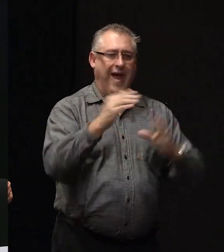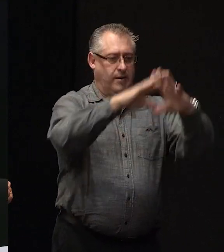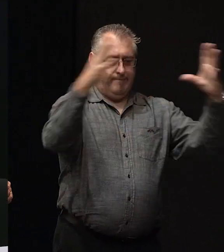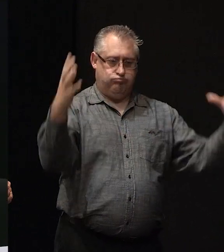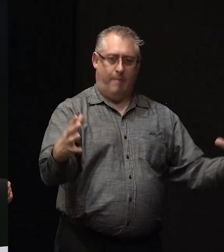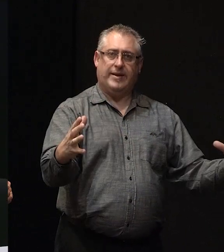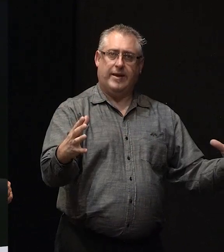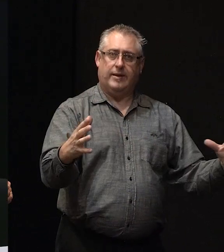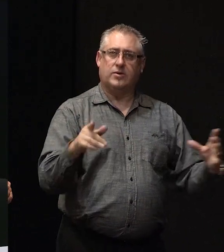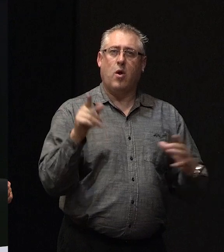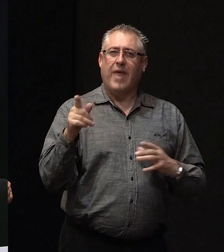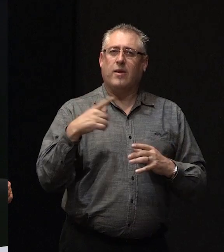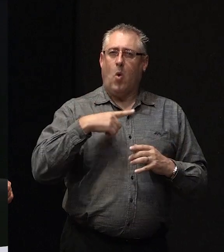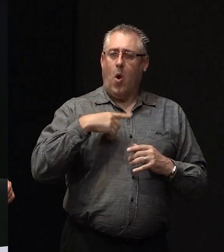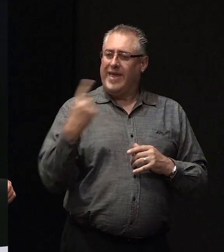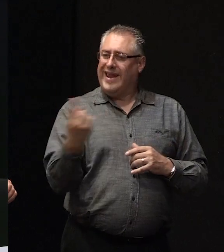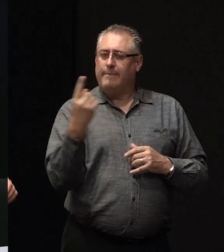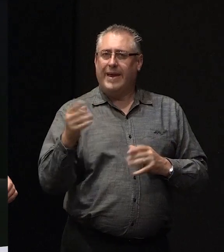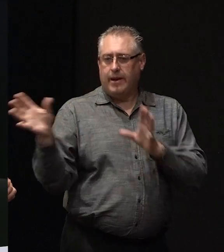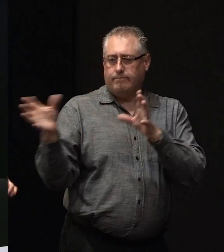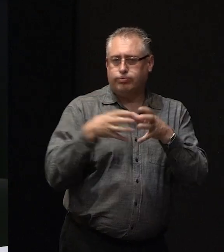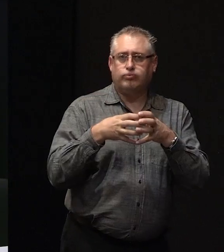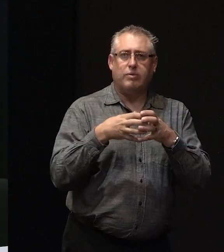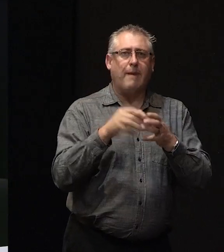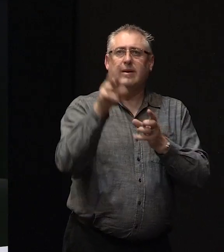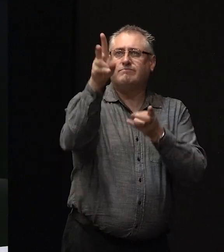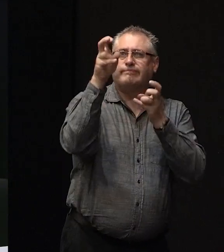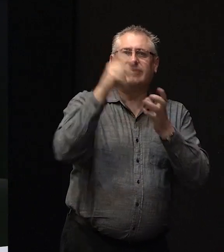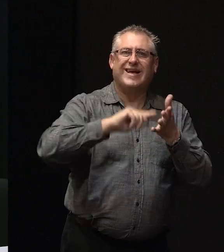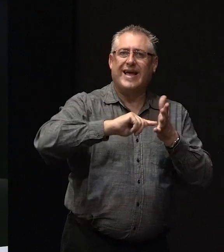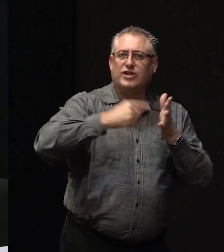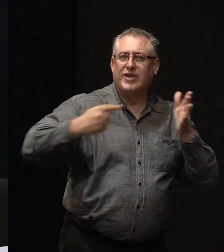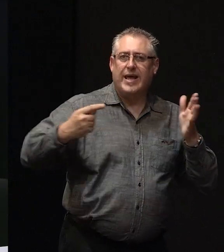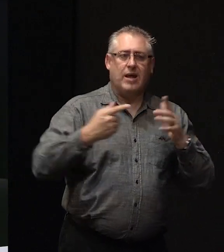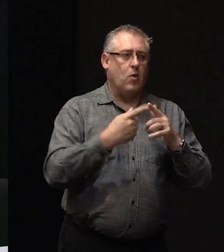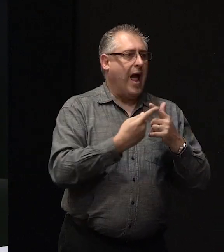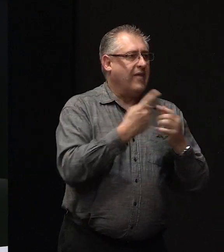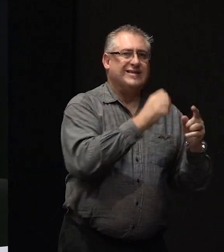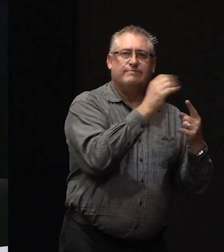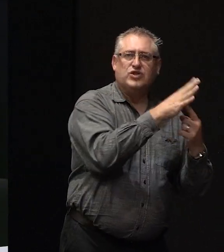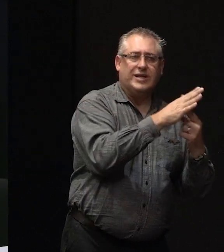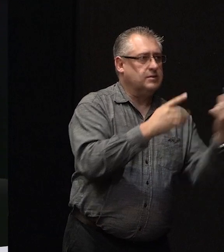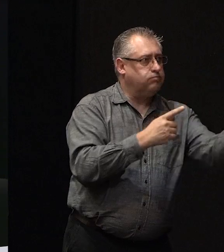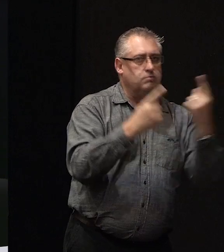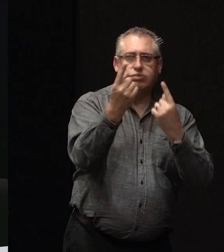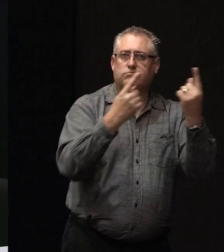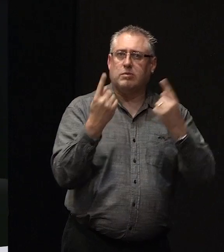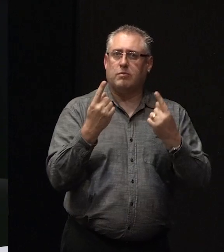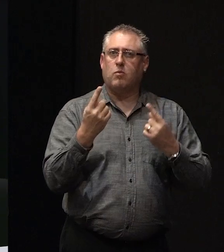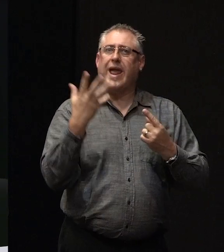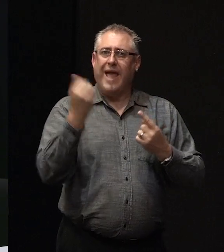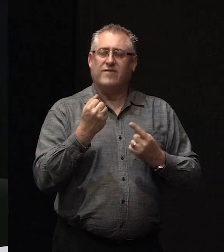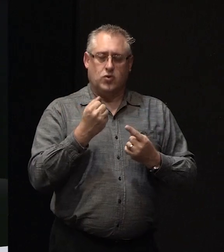independent party to help us get to that stage. And they may have to engage some engineers or some other specialists along the way, but we have to get to a position